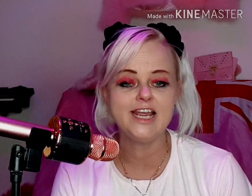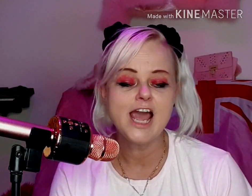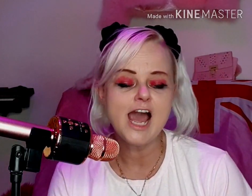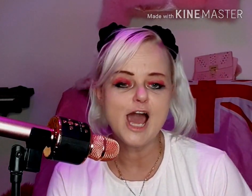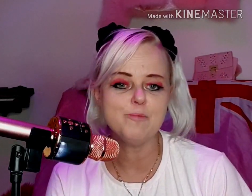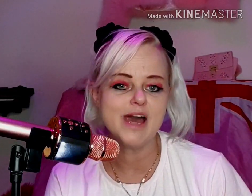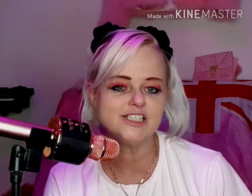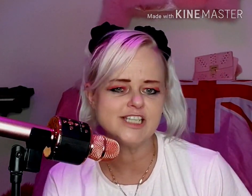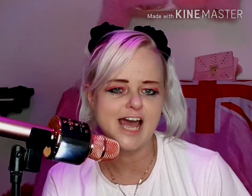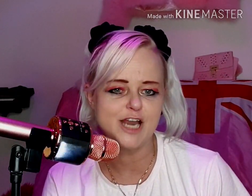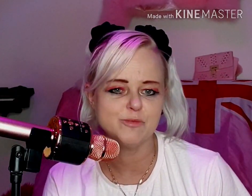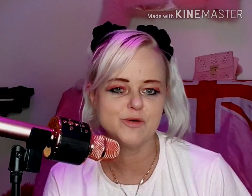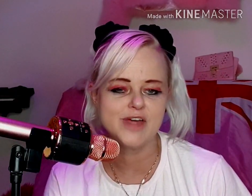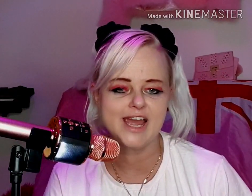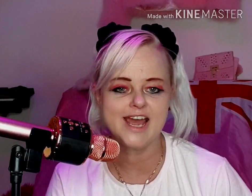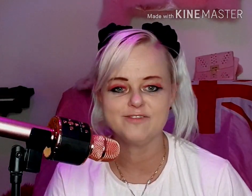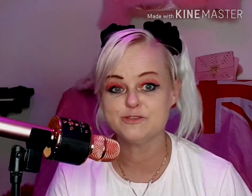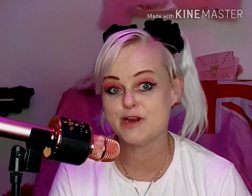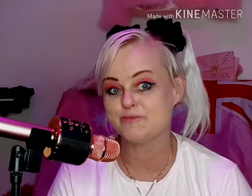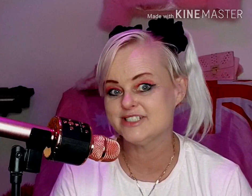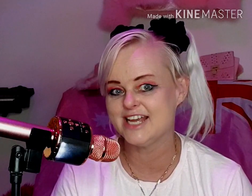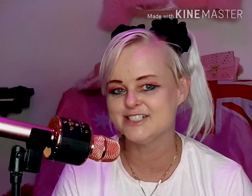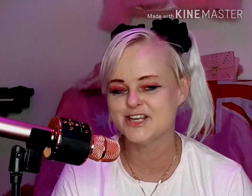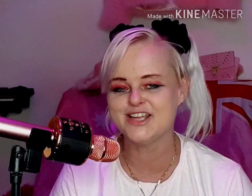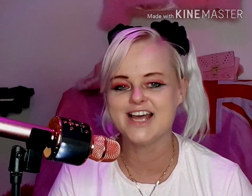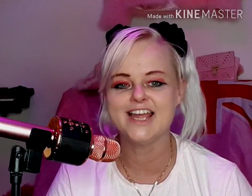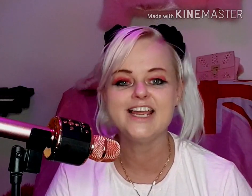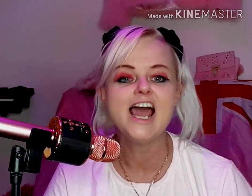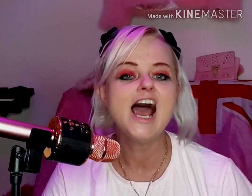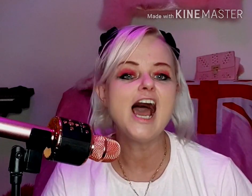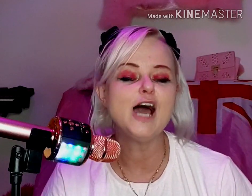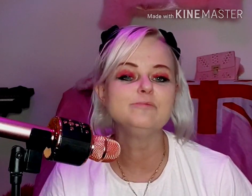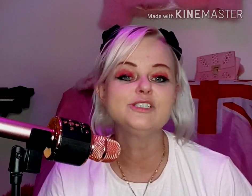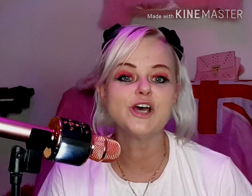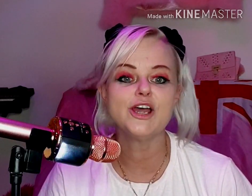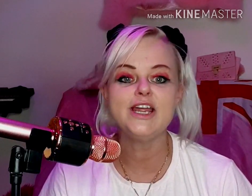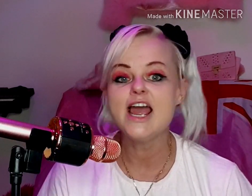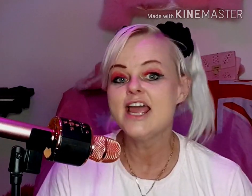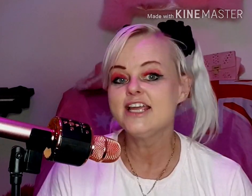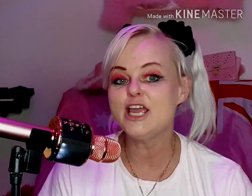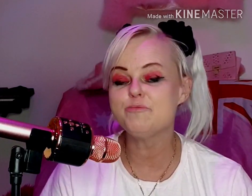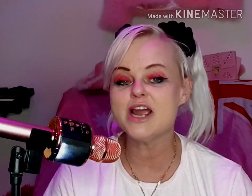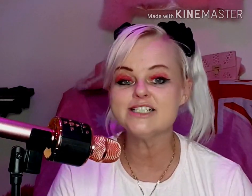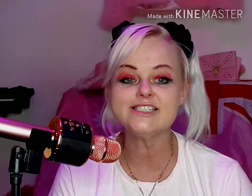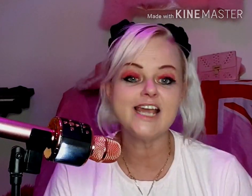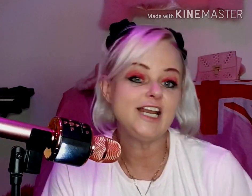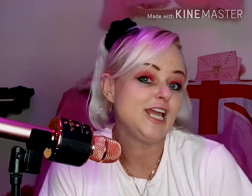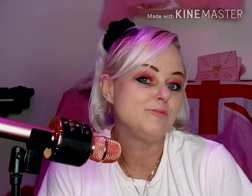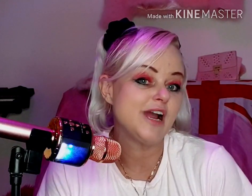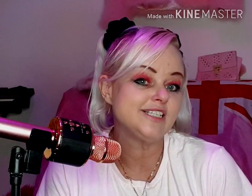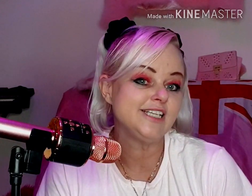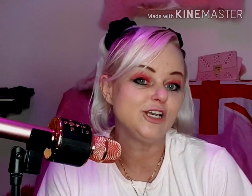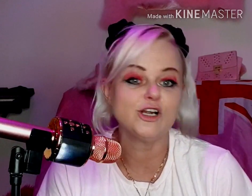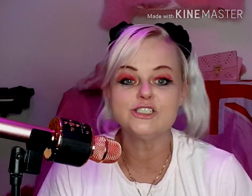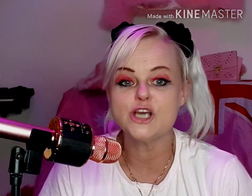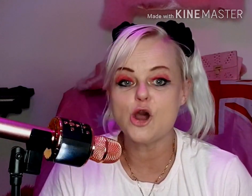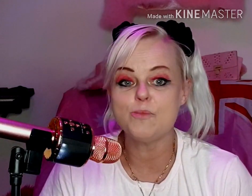match the animal they have to represent, don't they? So keep practicing, keep practicing along to Old